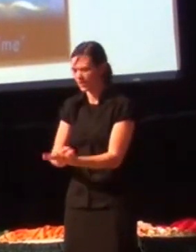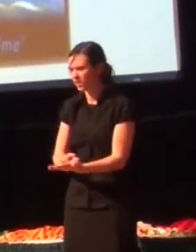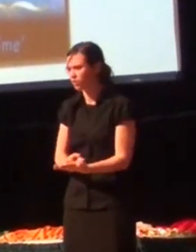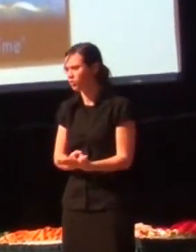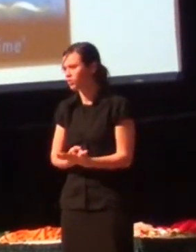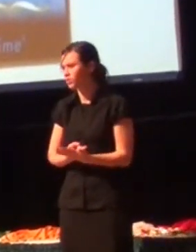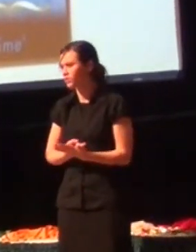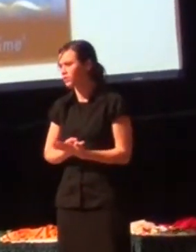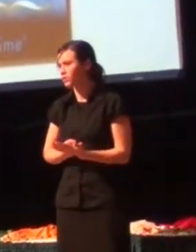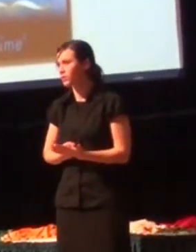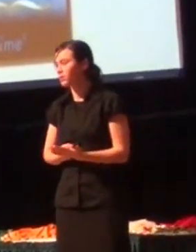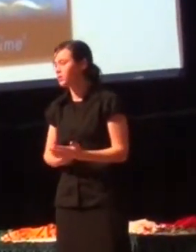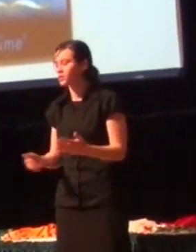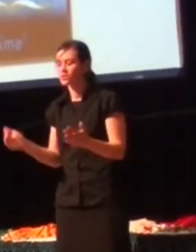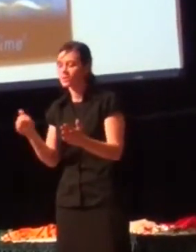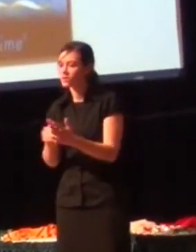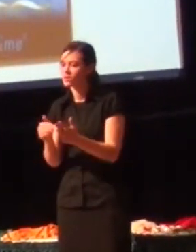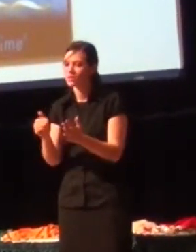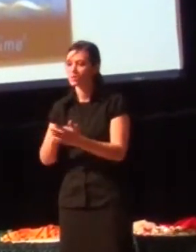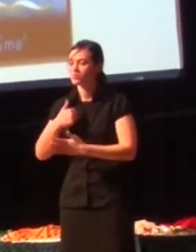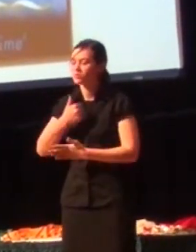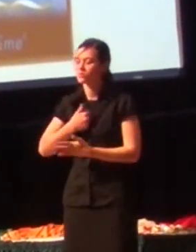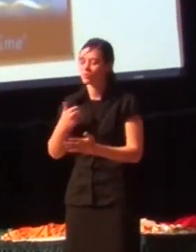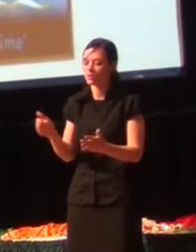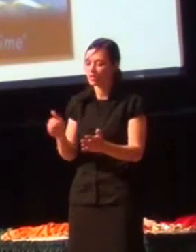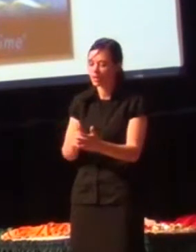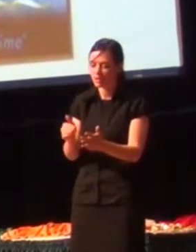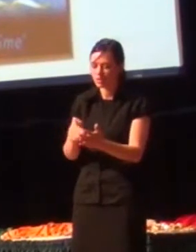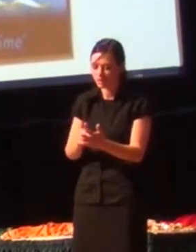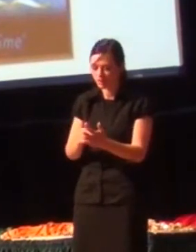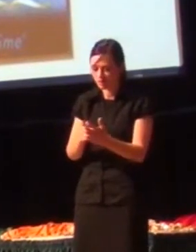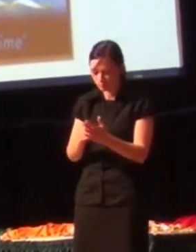again, with my head down.